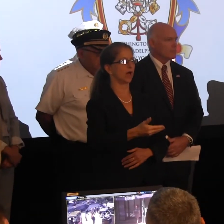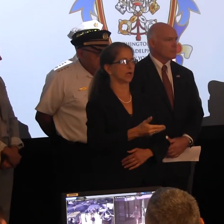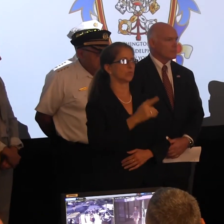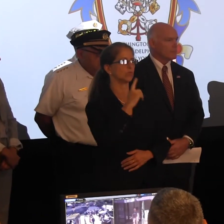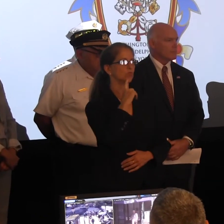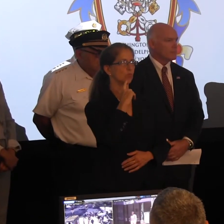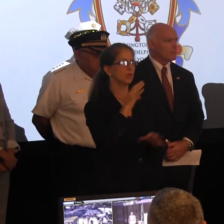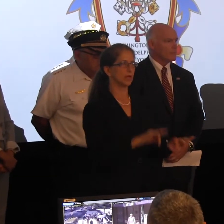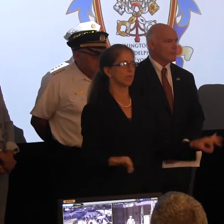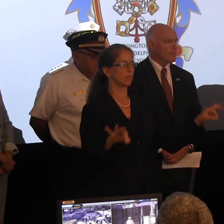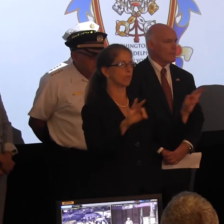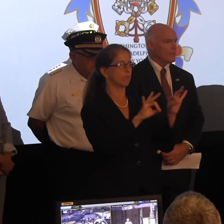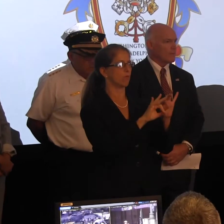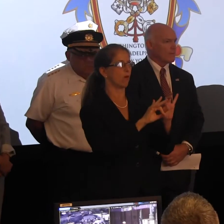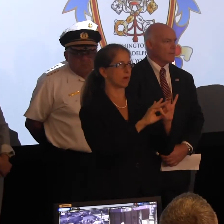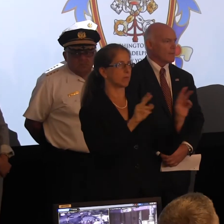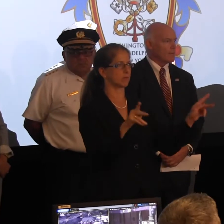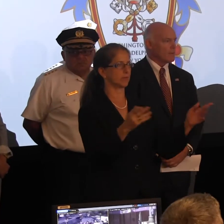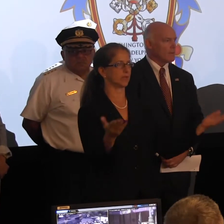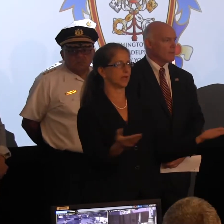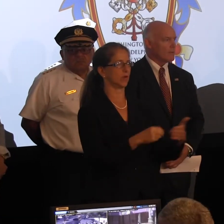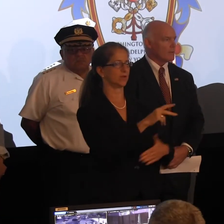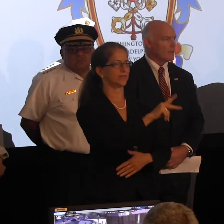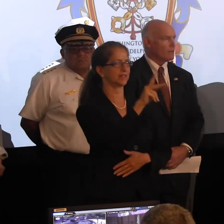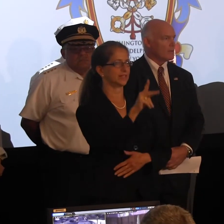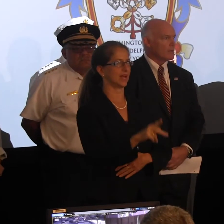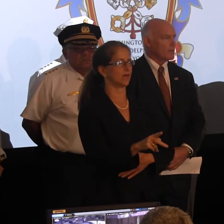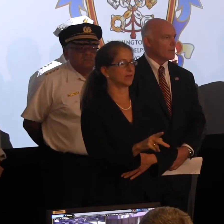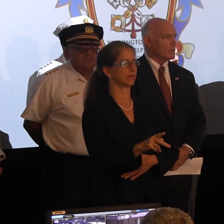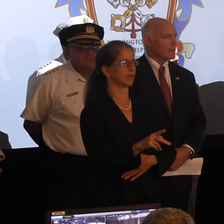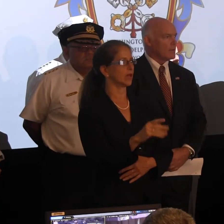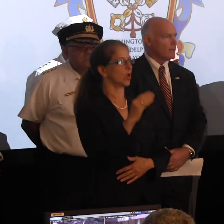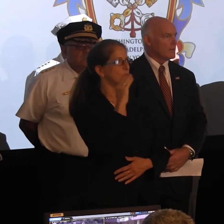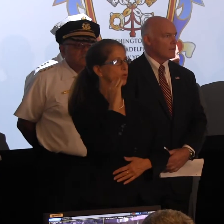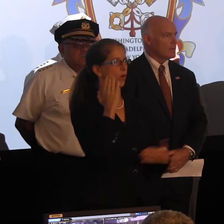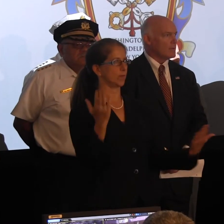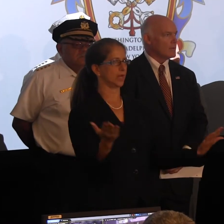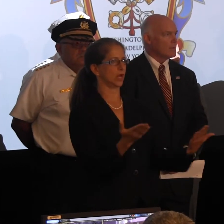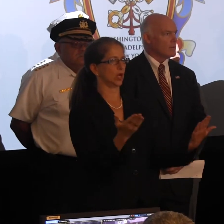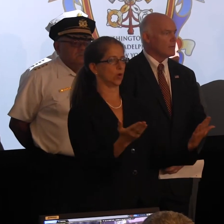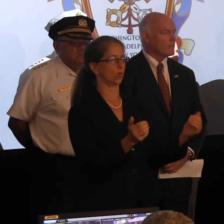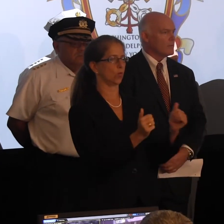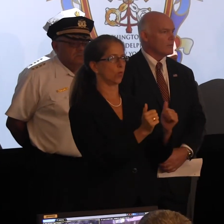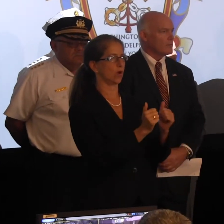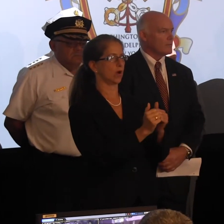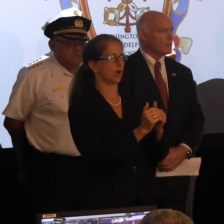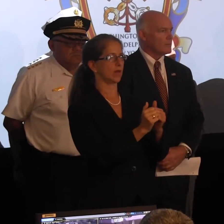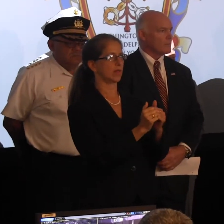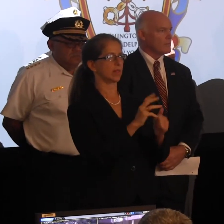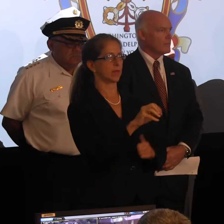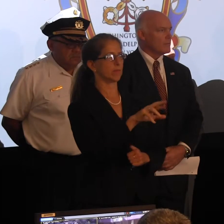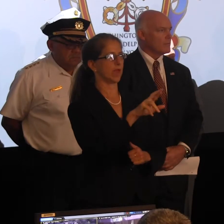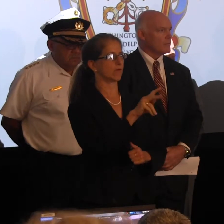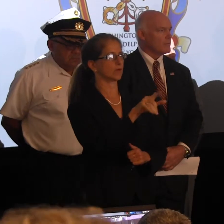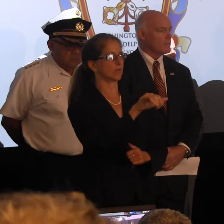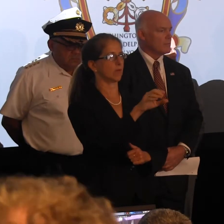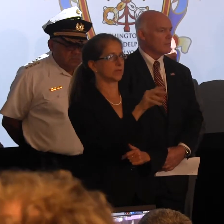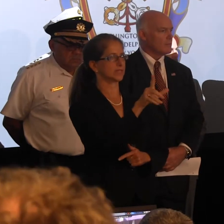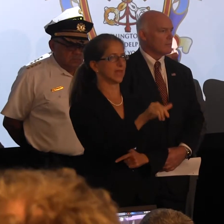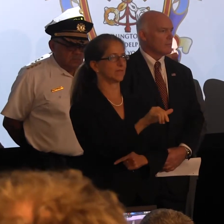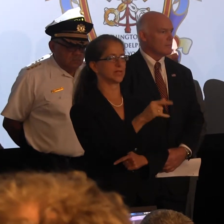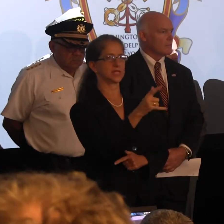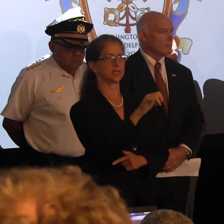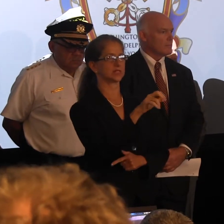special guests here in Philadelphia. Of course you know that I'm joined by Deputy Mayor for Public Safety Everett Gillison,